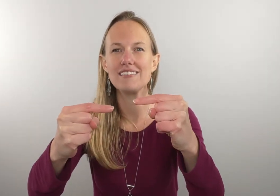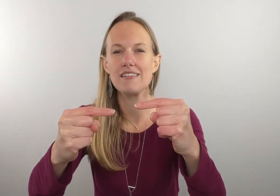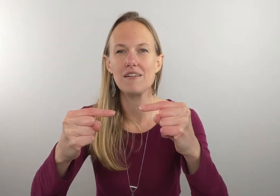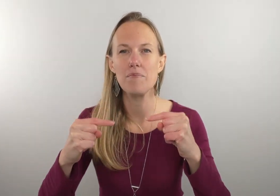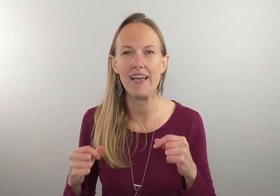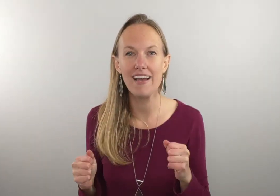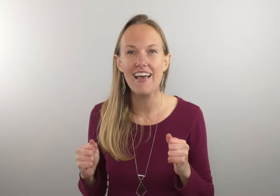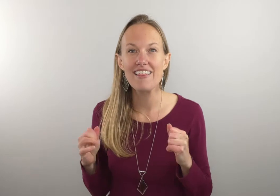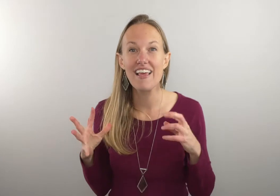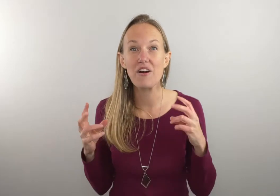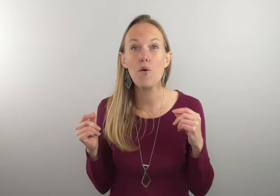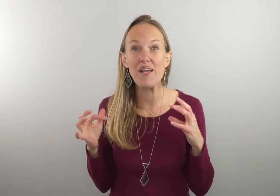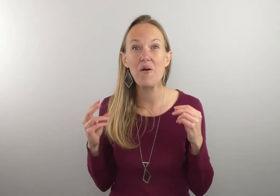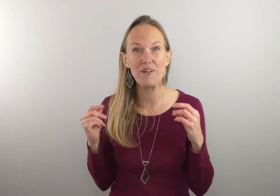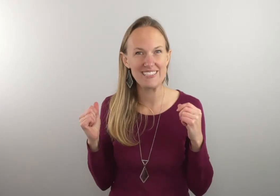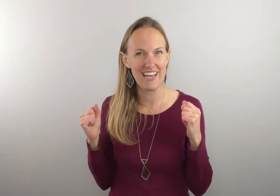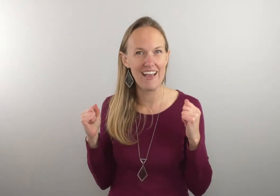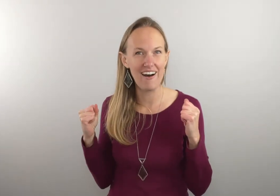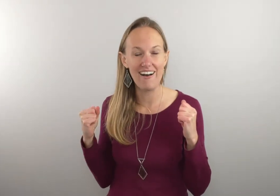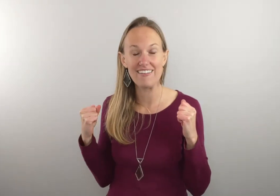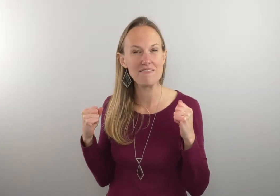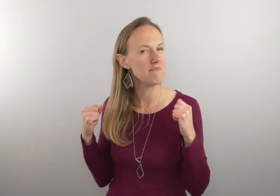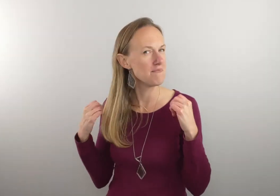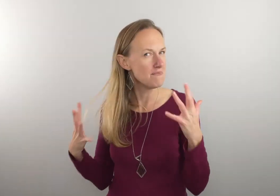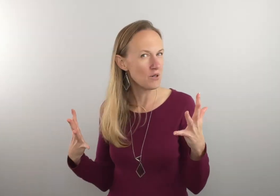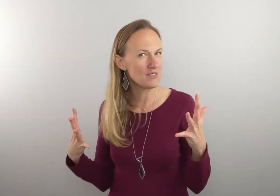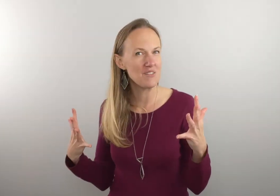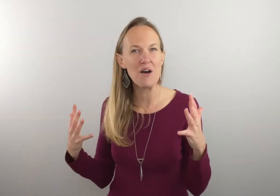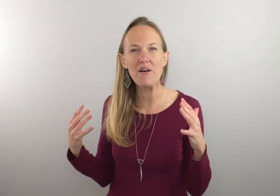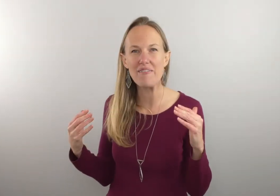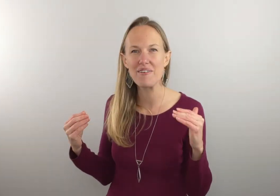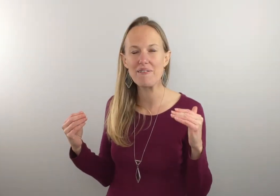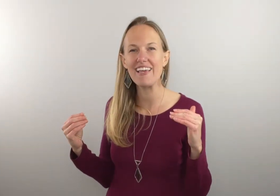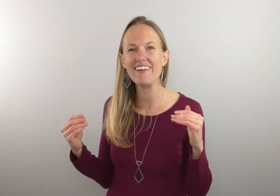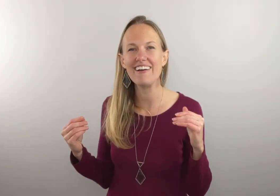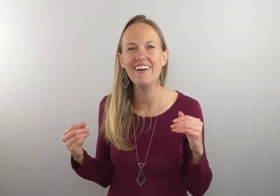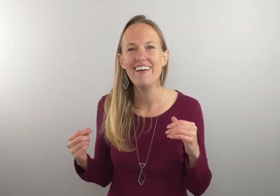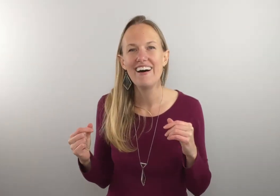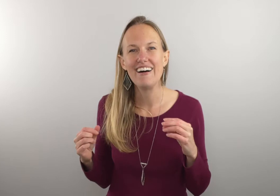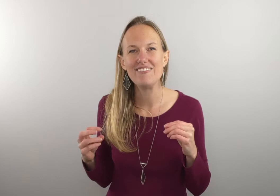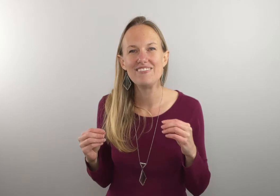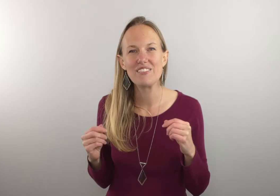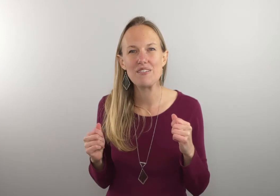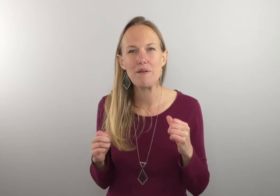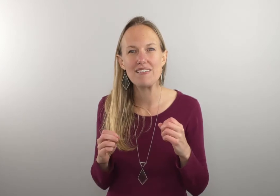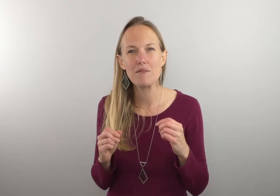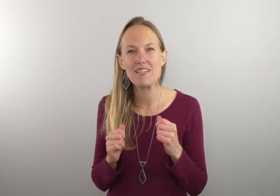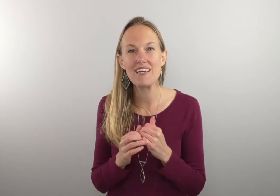are a little pink they're quite cold today I most of you know I'm from Canada so I spent a little bit of time